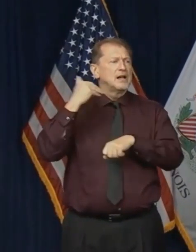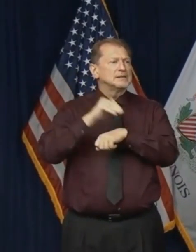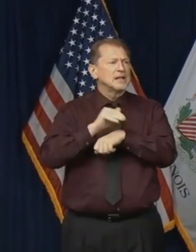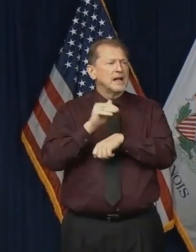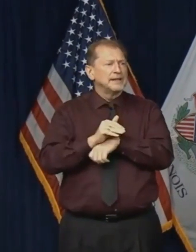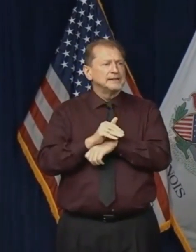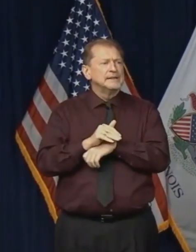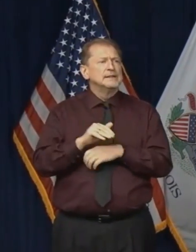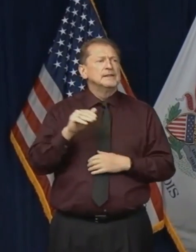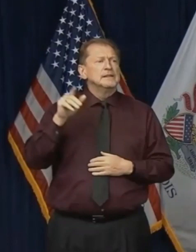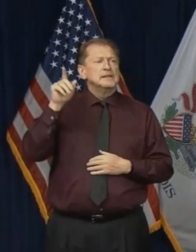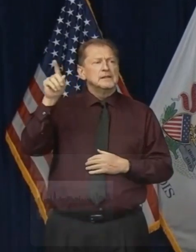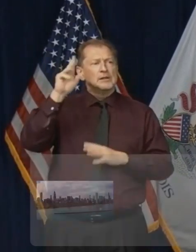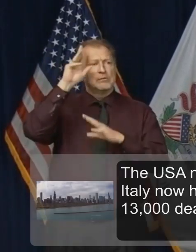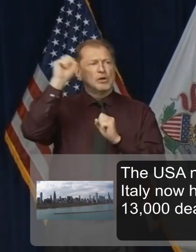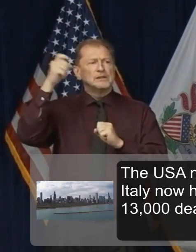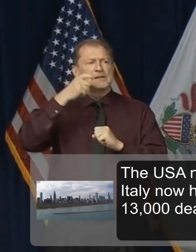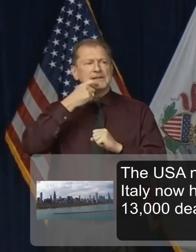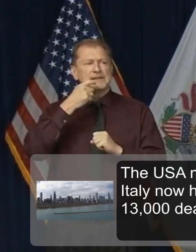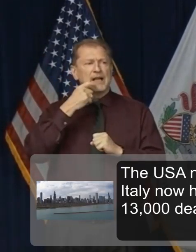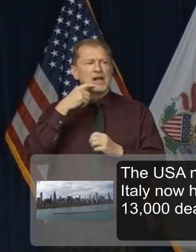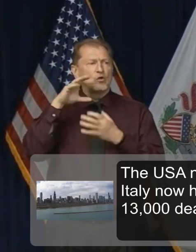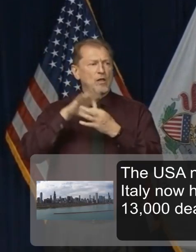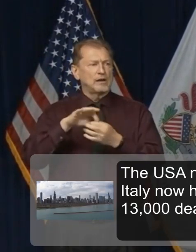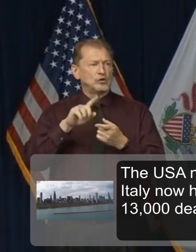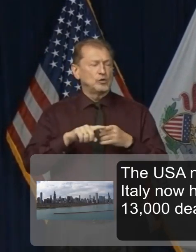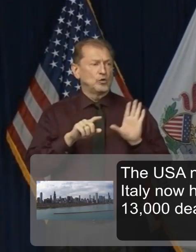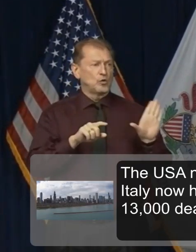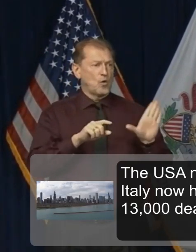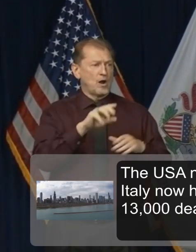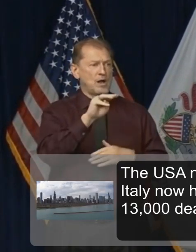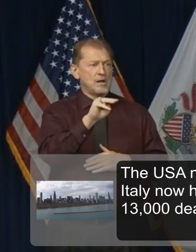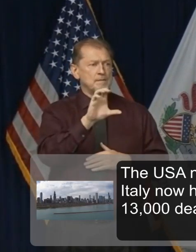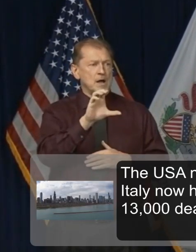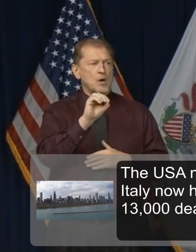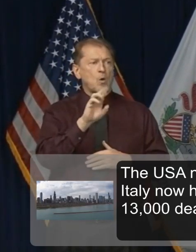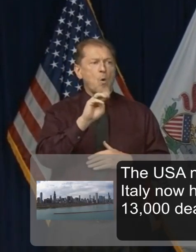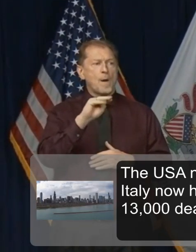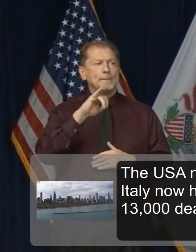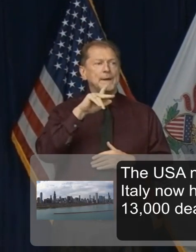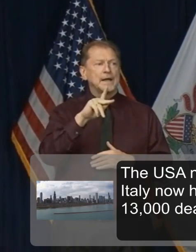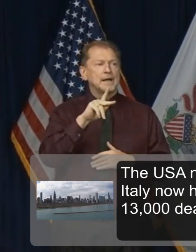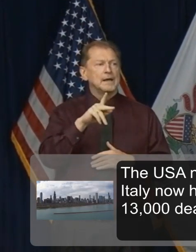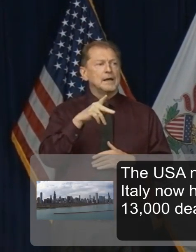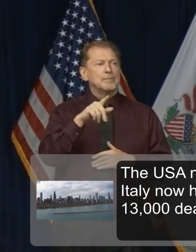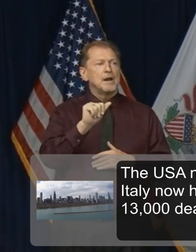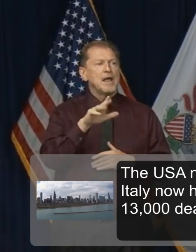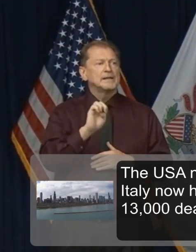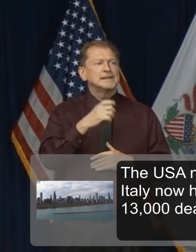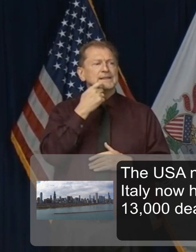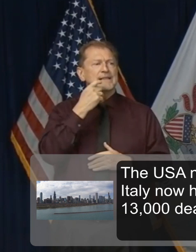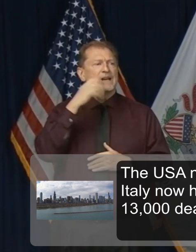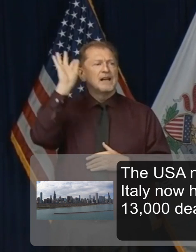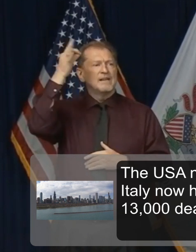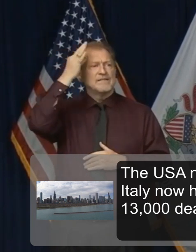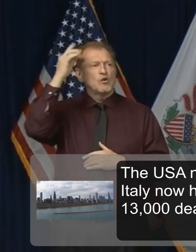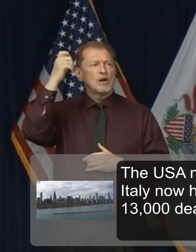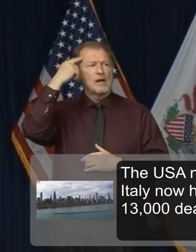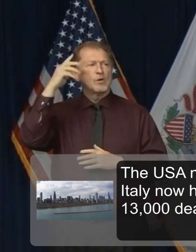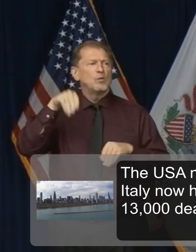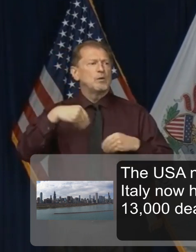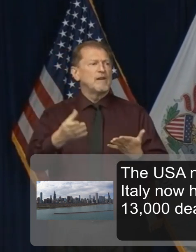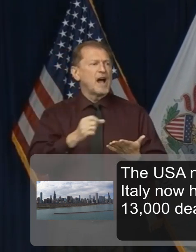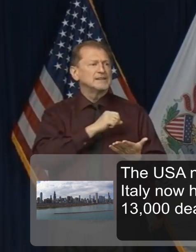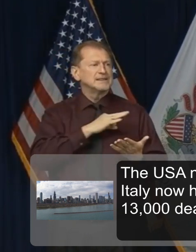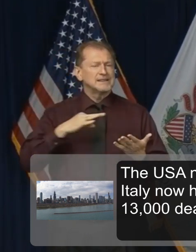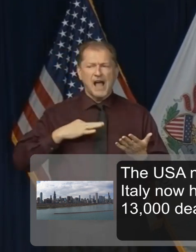of things, but he said that in regards to McCormick Place specifically, he said, quote, federal government's going to have to staff it or probably